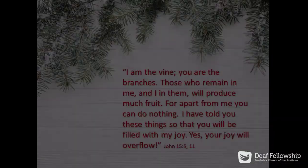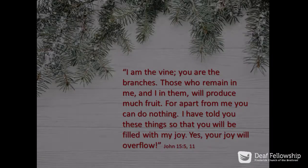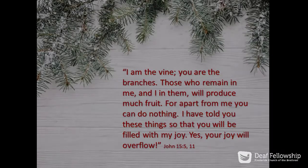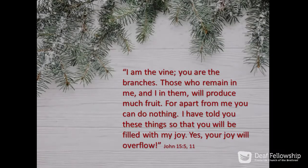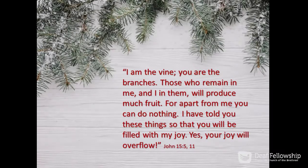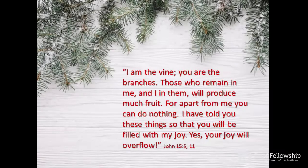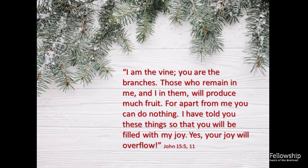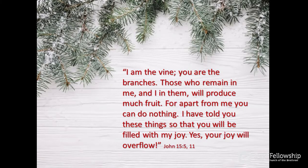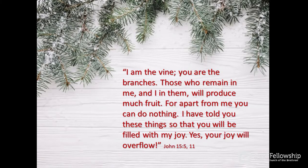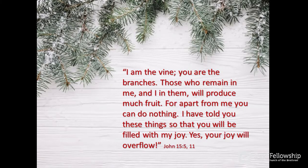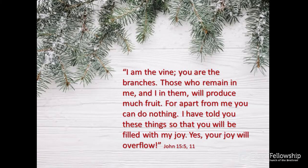from John chapter 15.